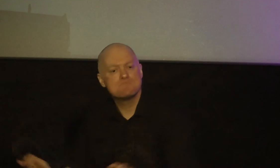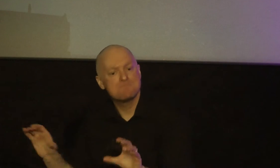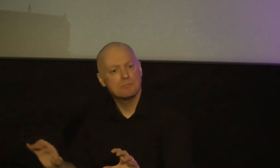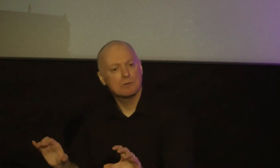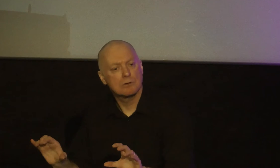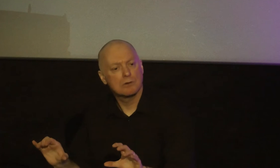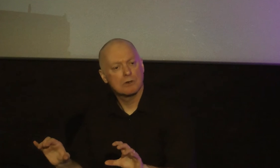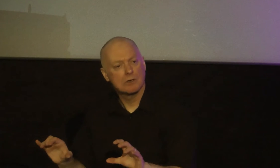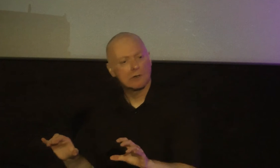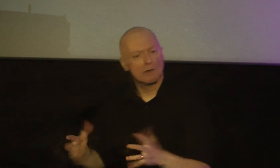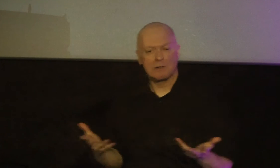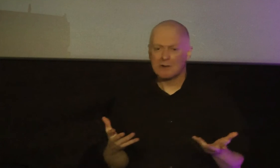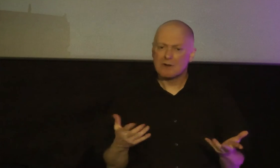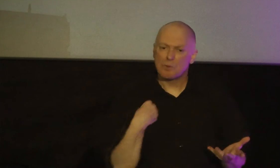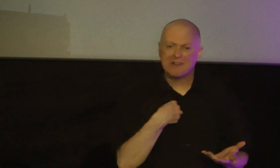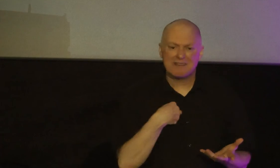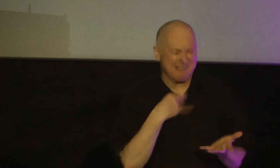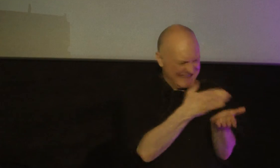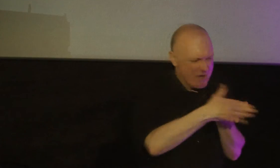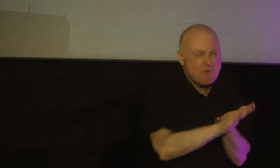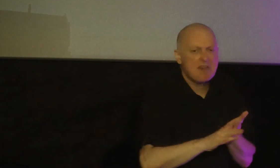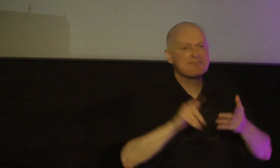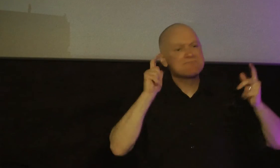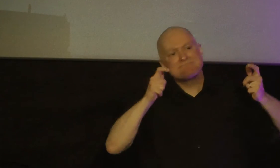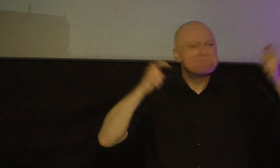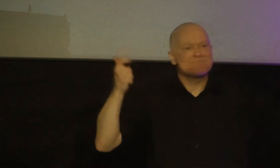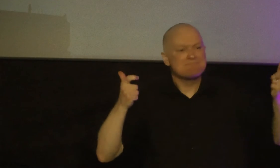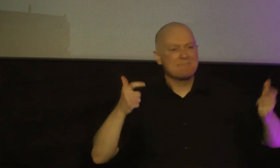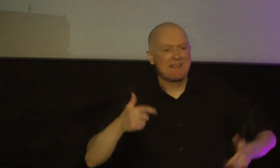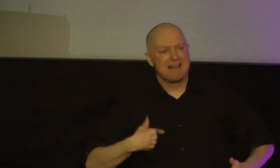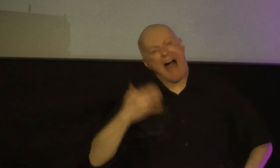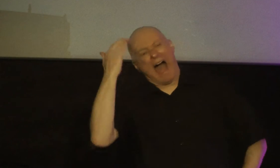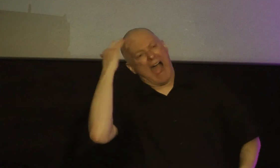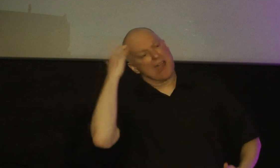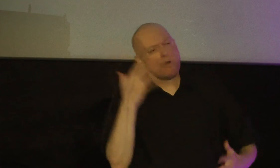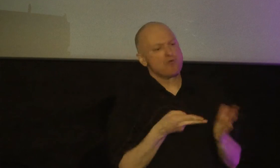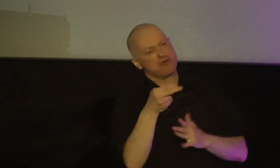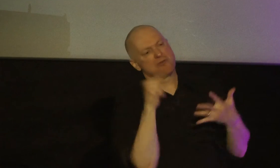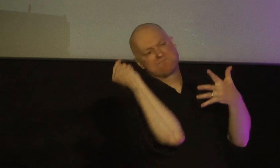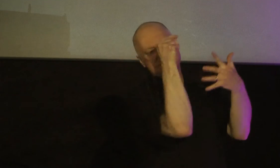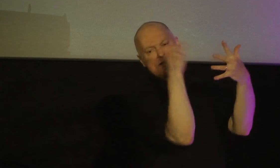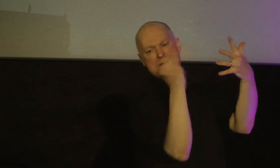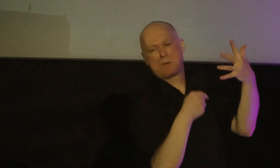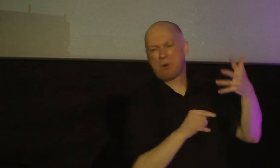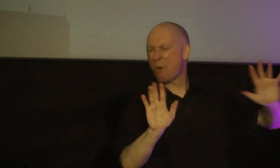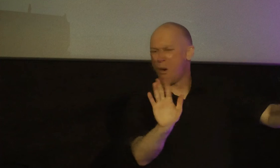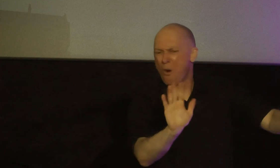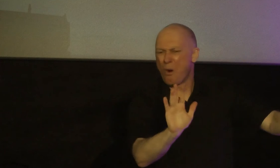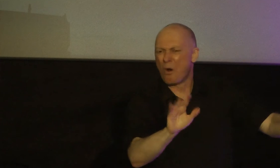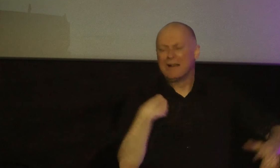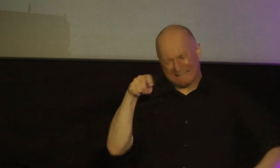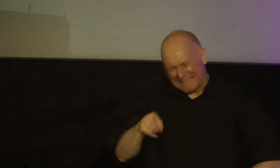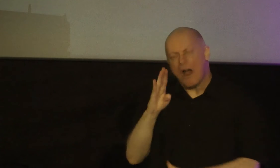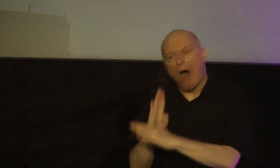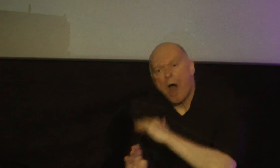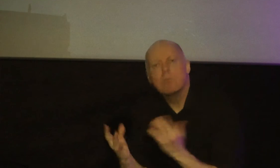let's get rid of the arrogant proud theological arguing and bring in more of the humble gentle authentic